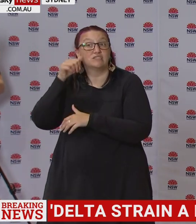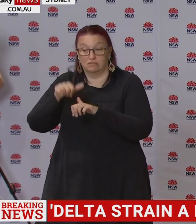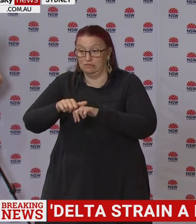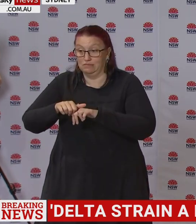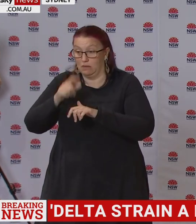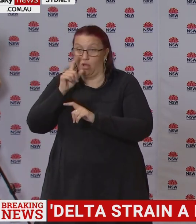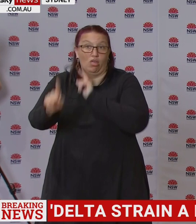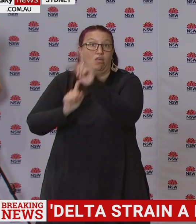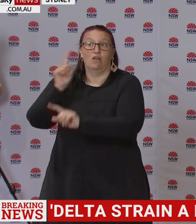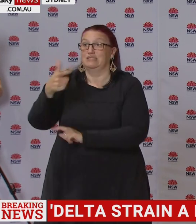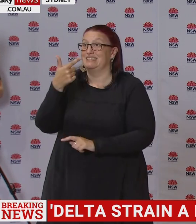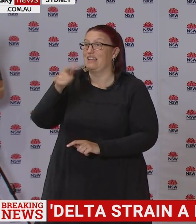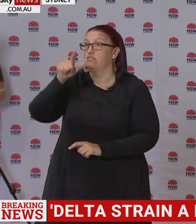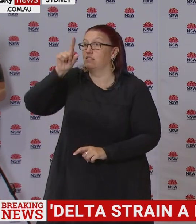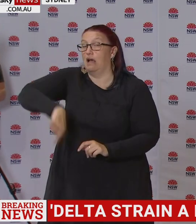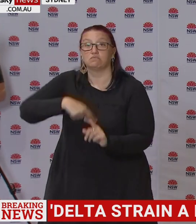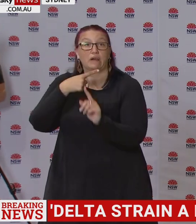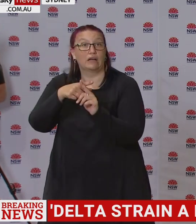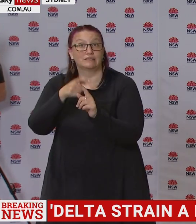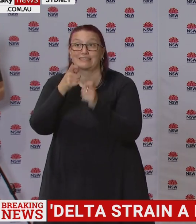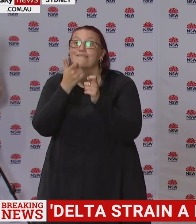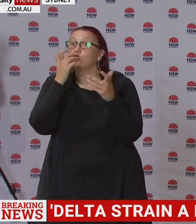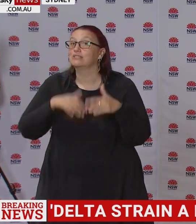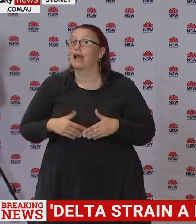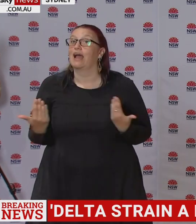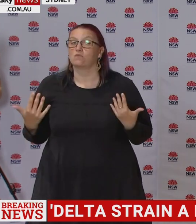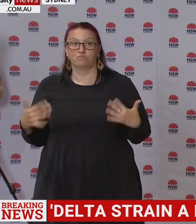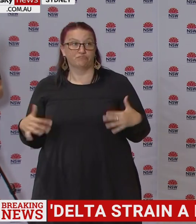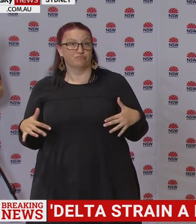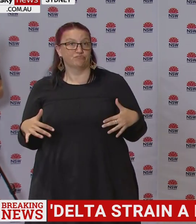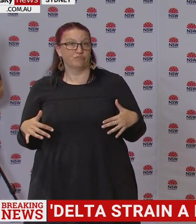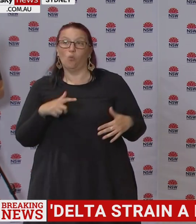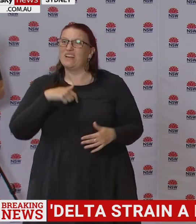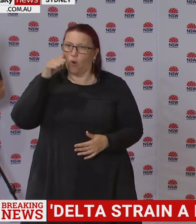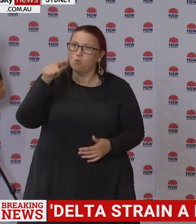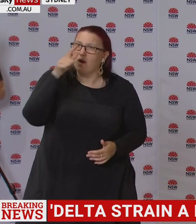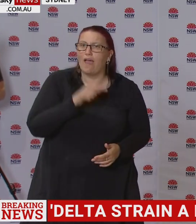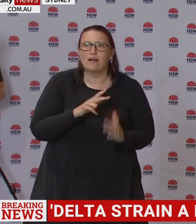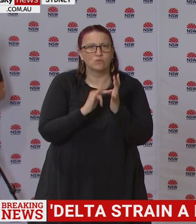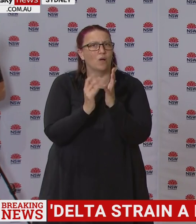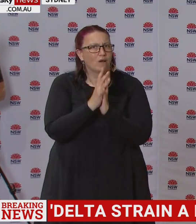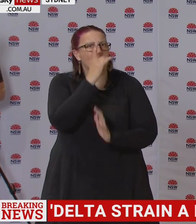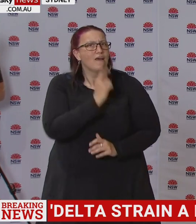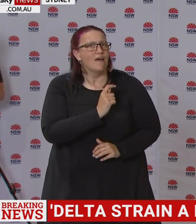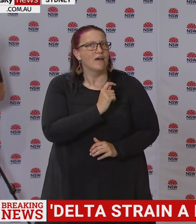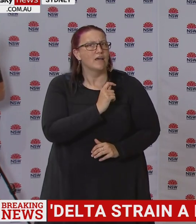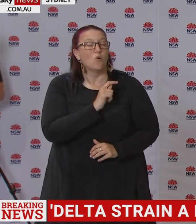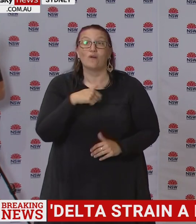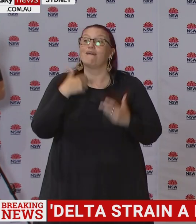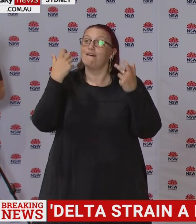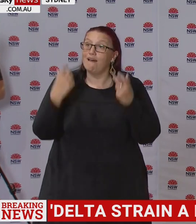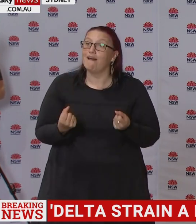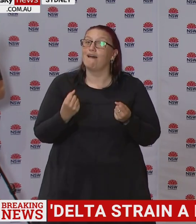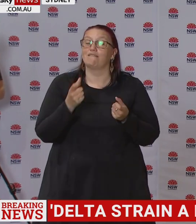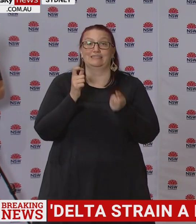So we know people are capable of doing it. We're just asking our community and reminding them that we have testing facilities there. We would love you to get